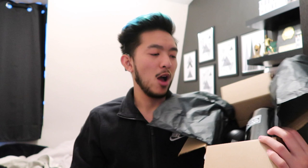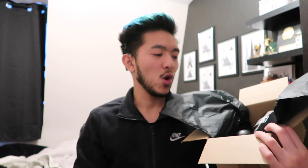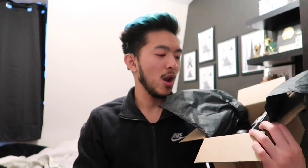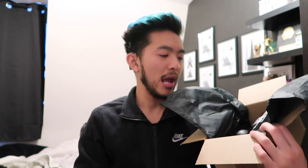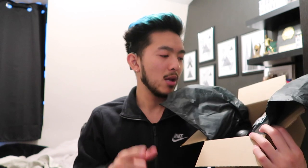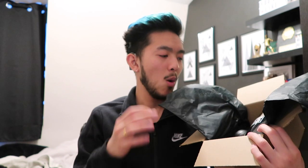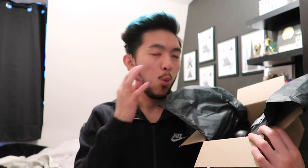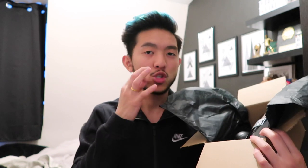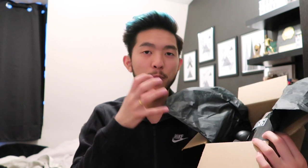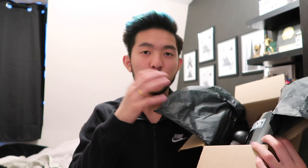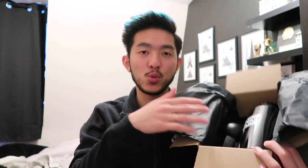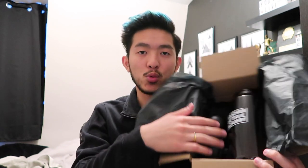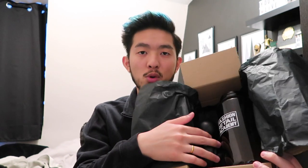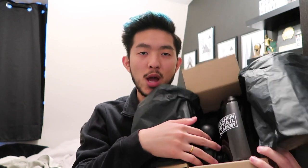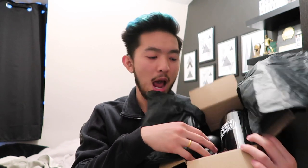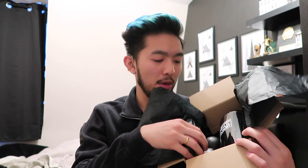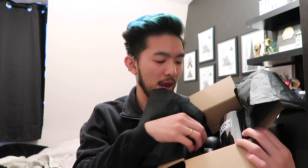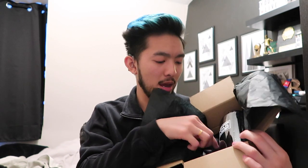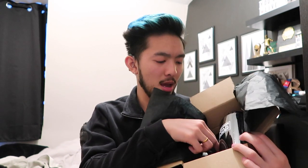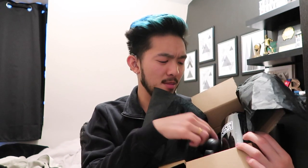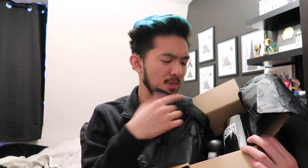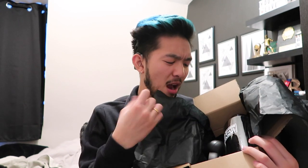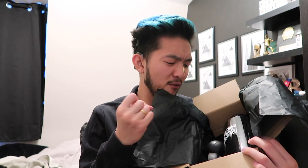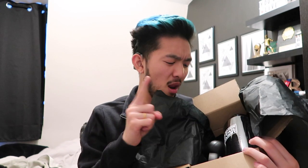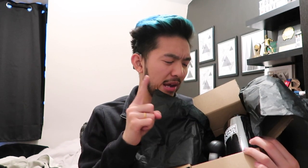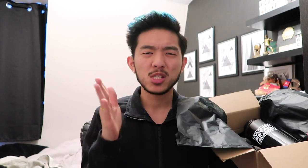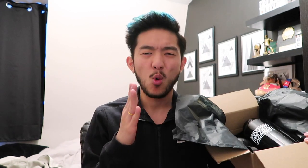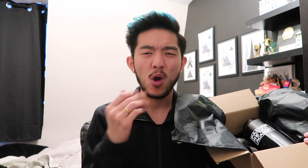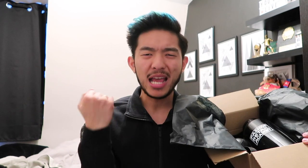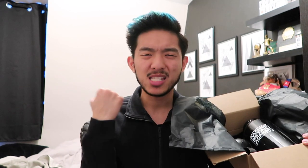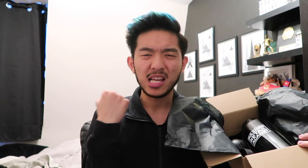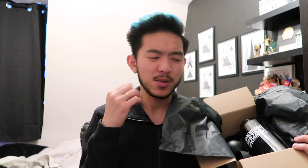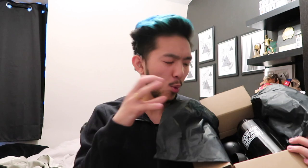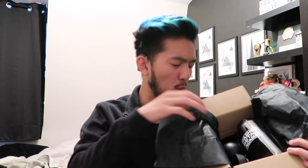I don't like multiple tools, and then I have a like sword and sun support.